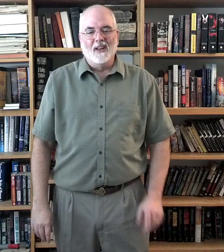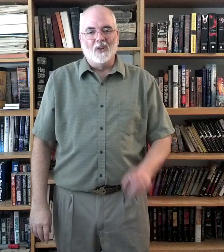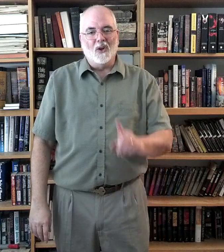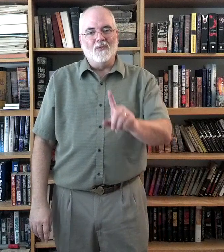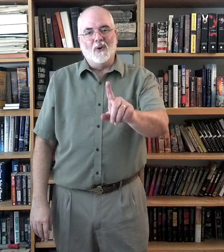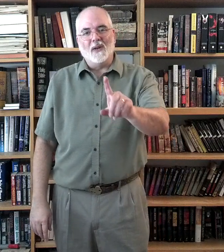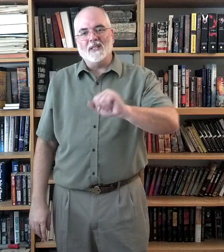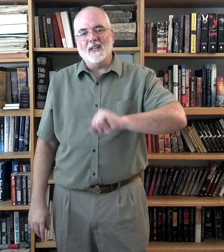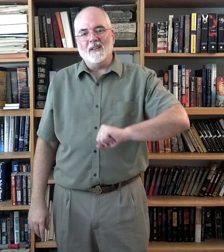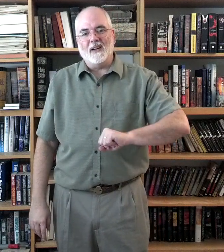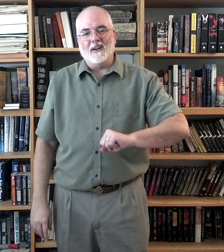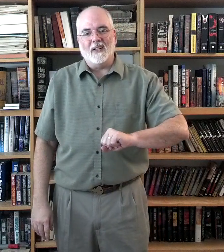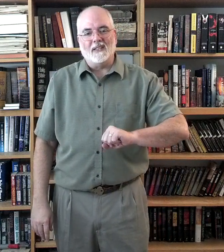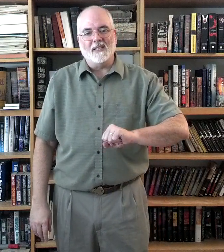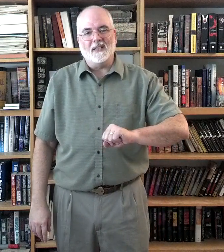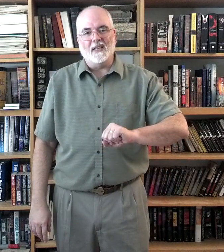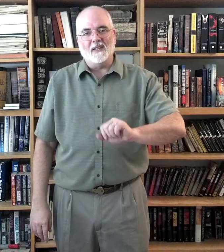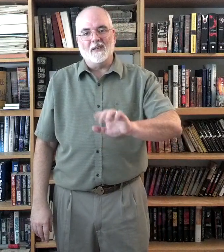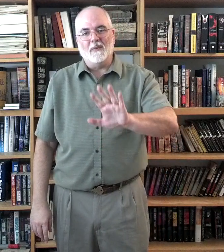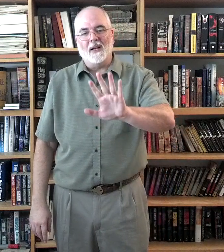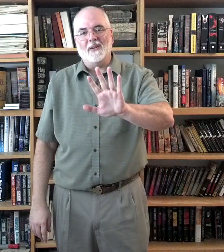Looking forward to seeing you there at LTC. Goodbye, good luck. luck.